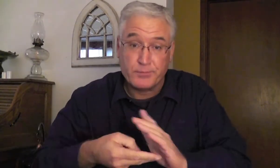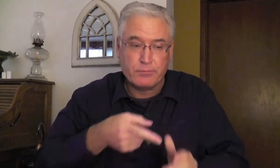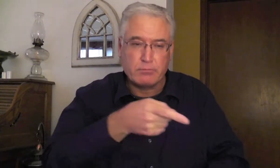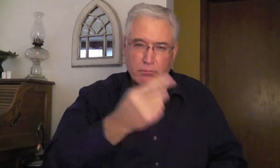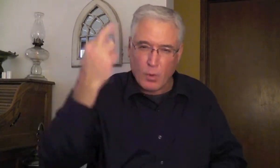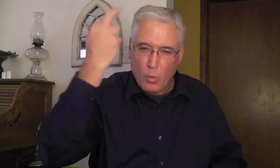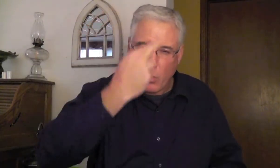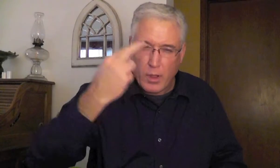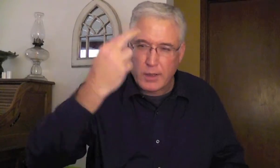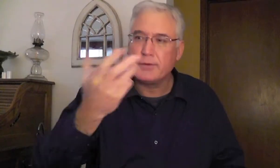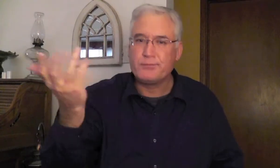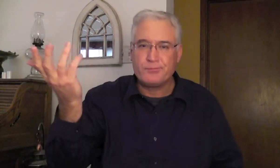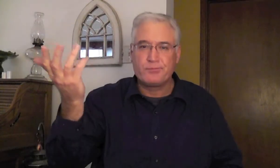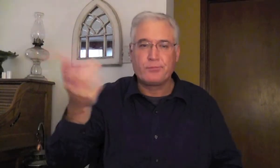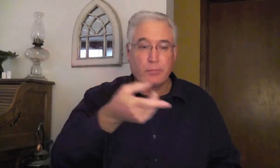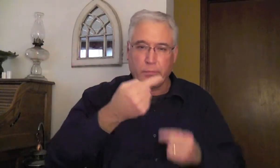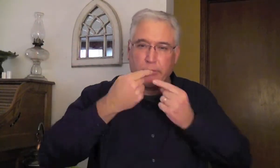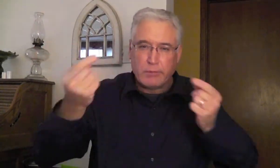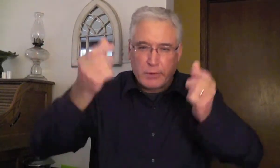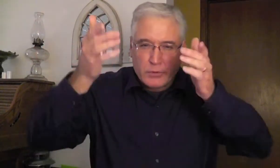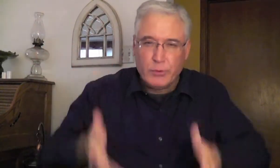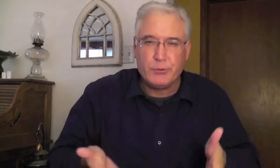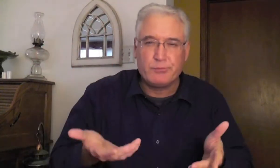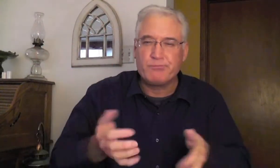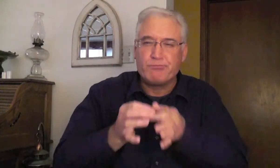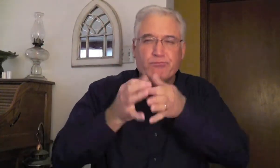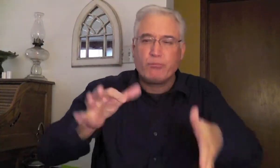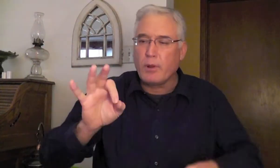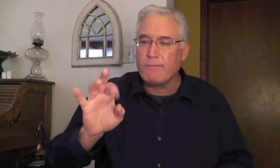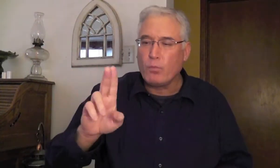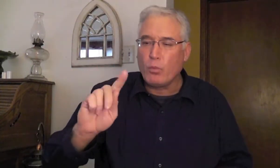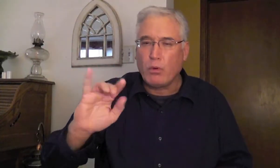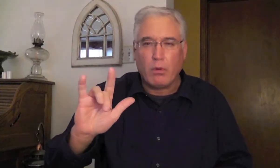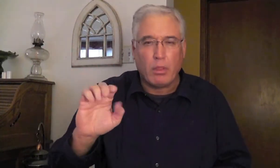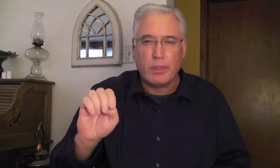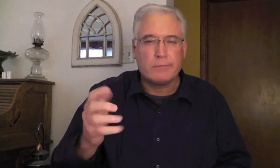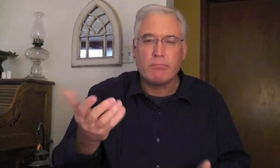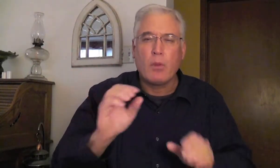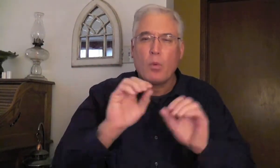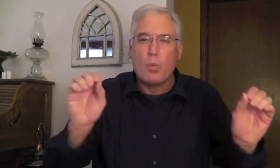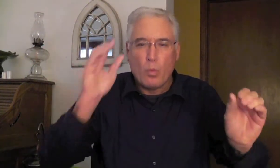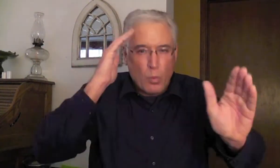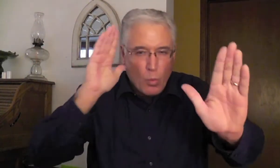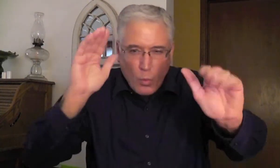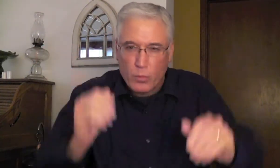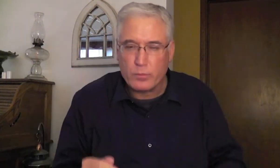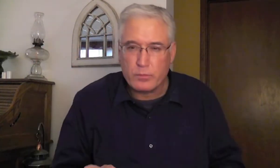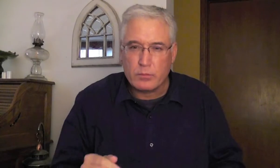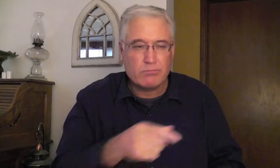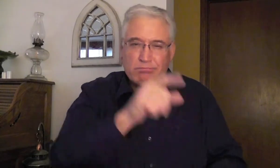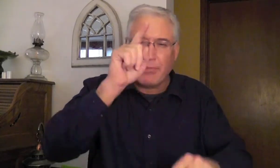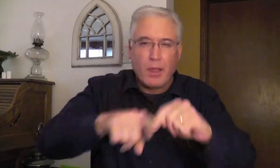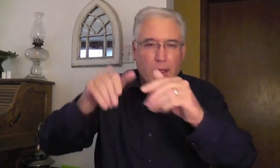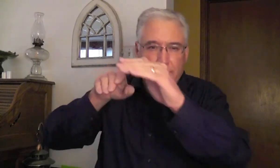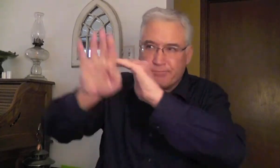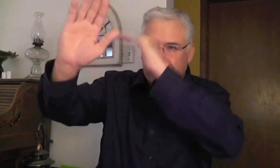Repentance. What does that mean? Well, we're all sinners. And unless we repent,